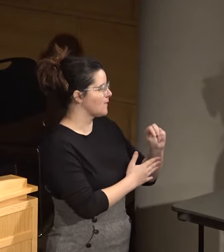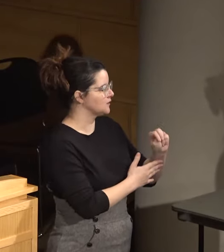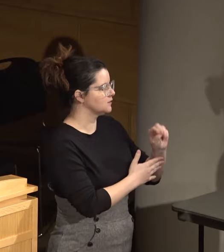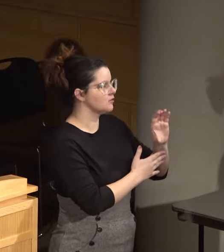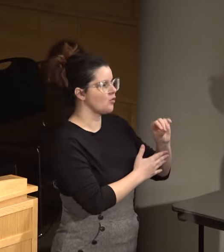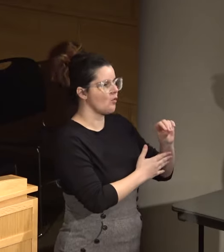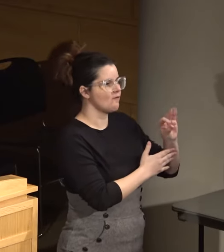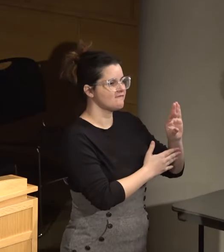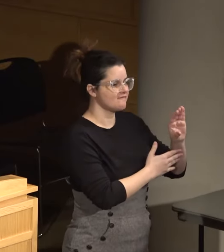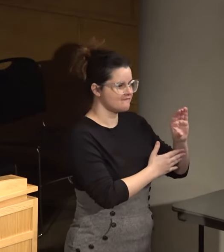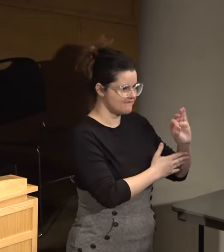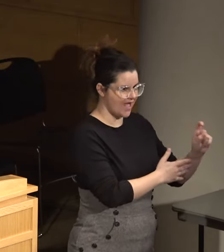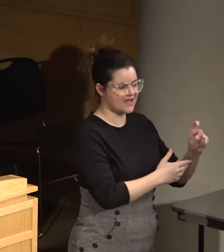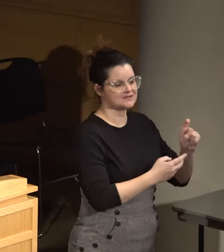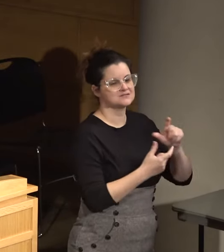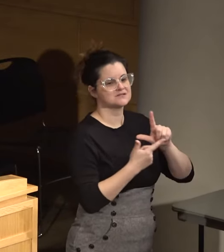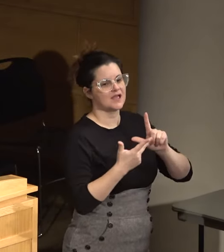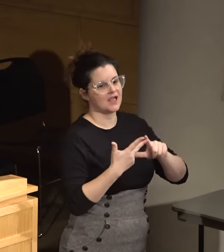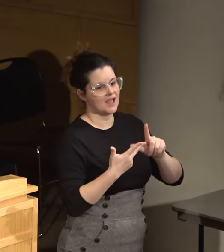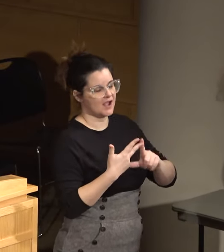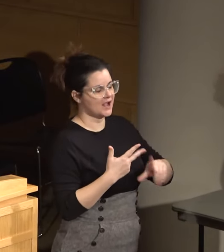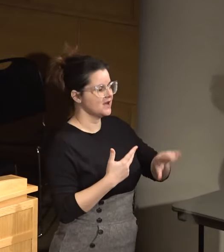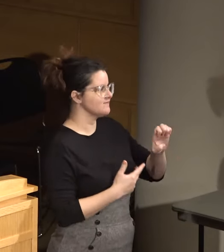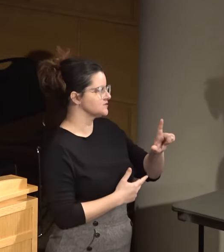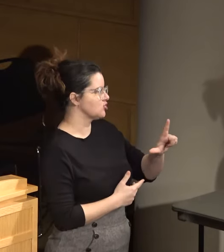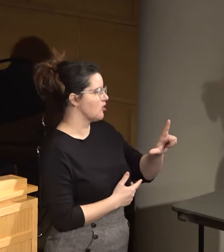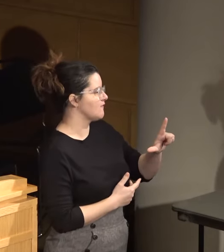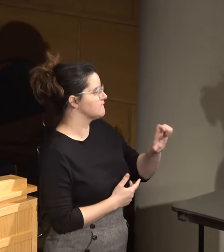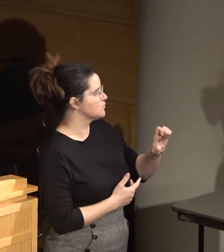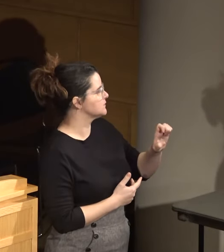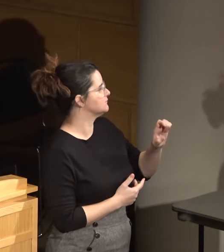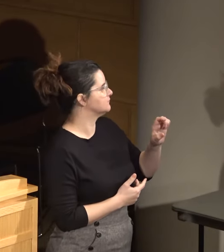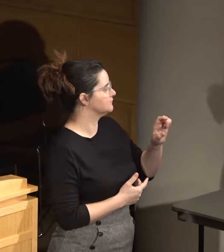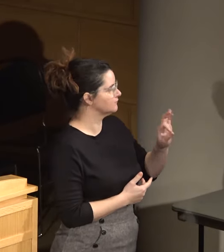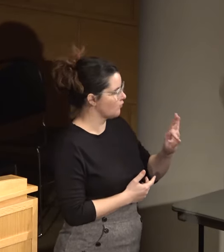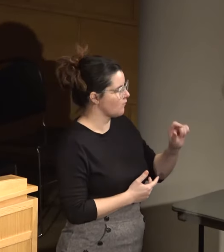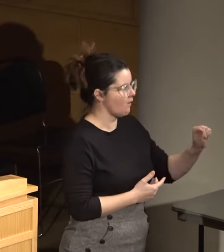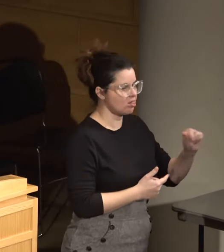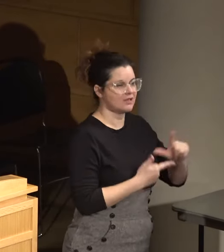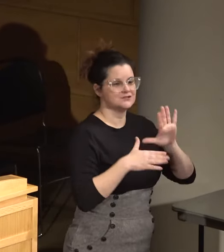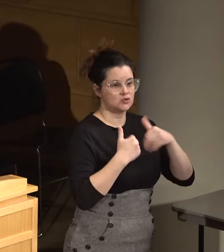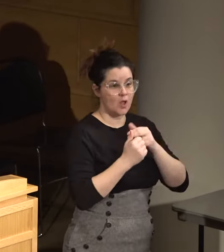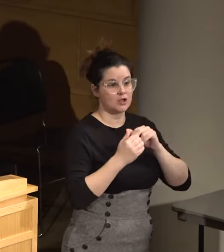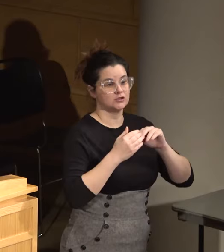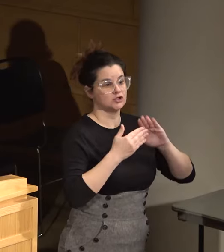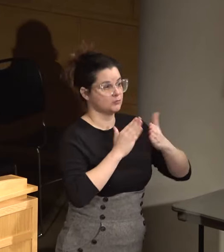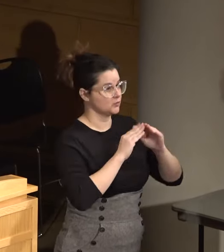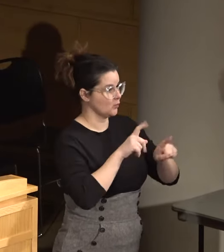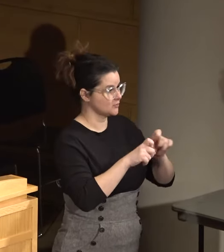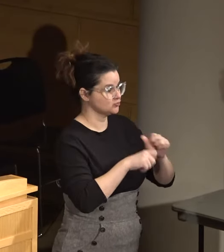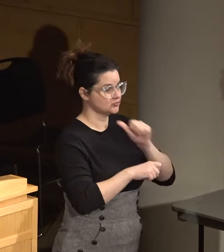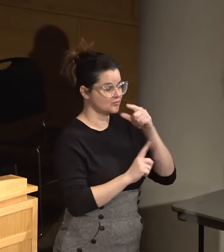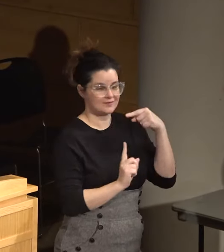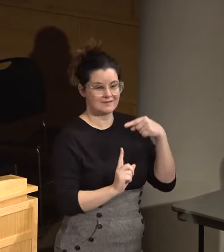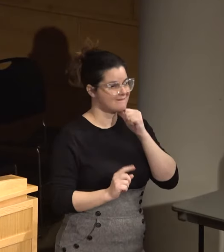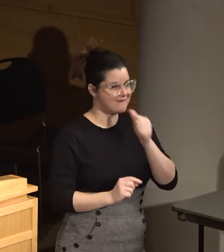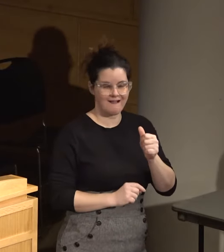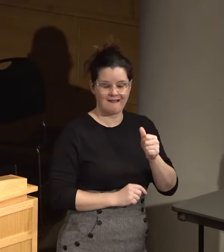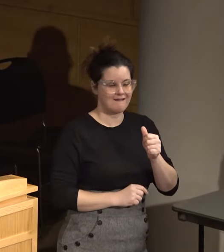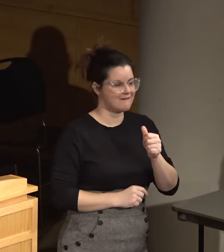Jensen, and then effective law enforcement for all. Again, these are community questions. These are not questions from